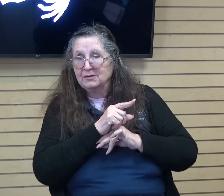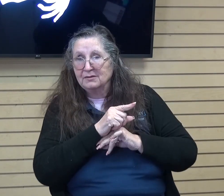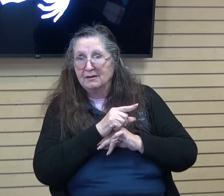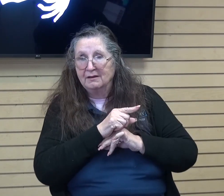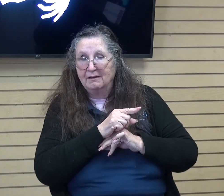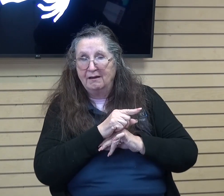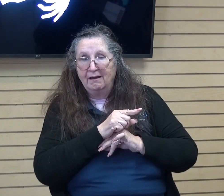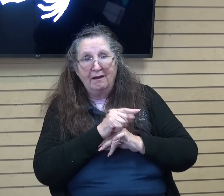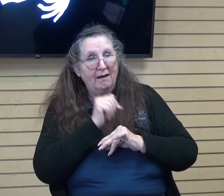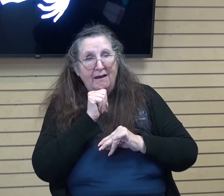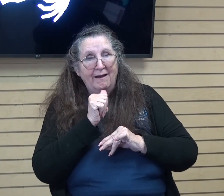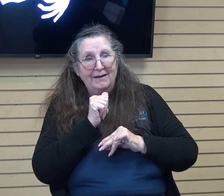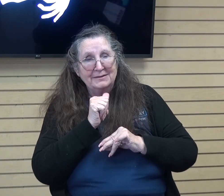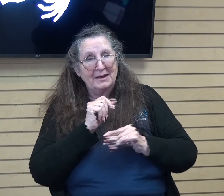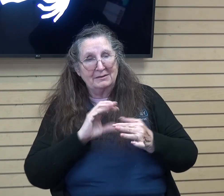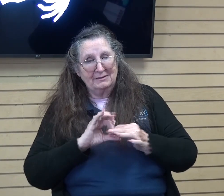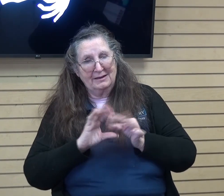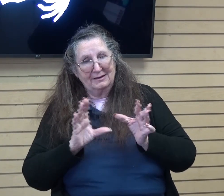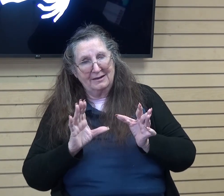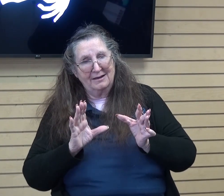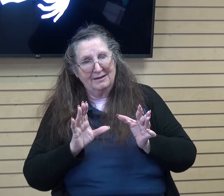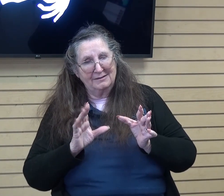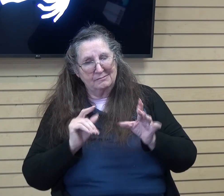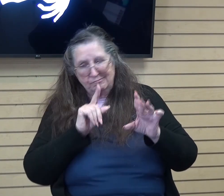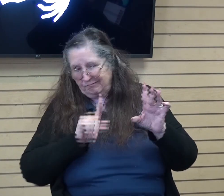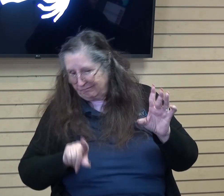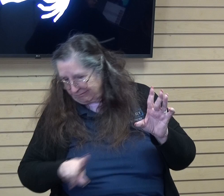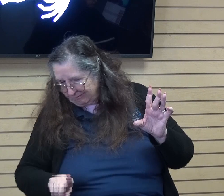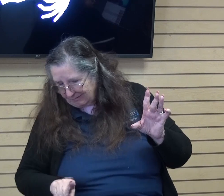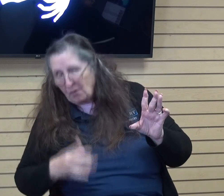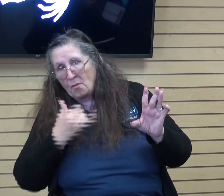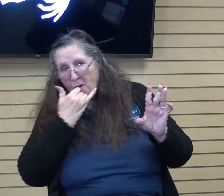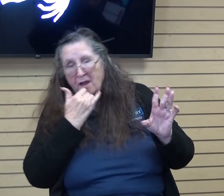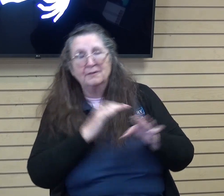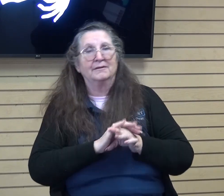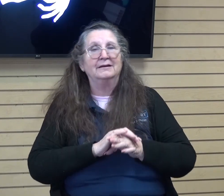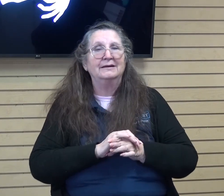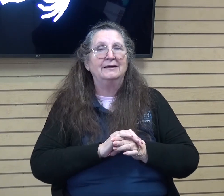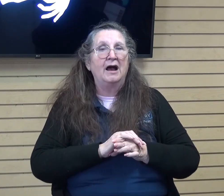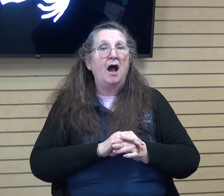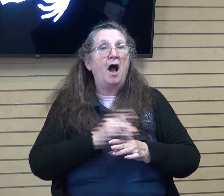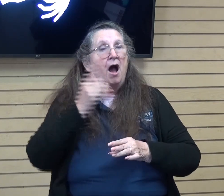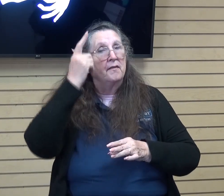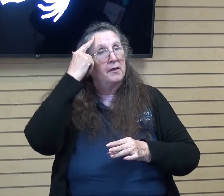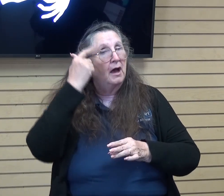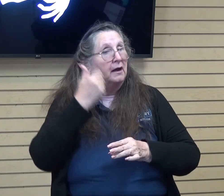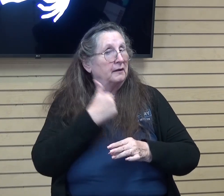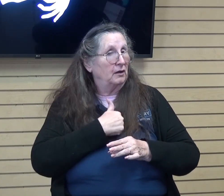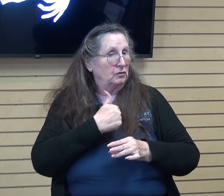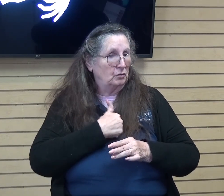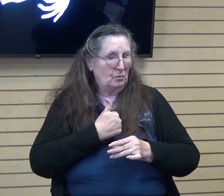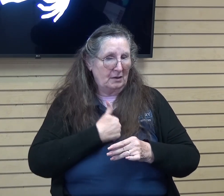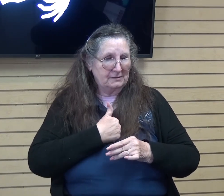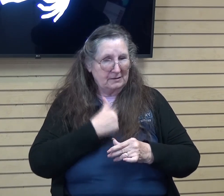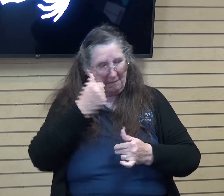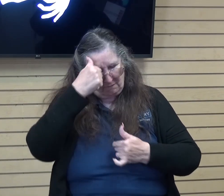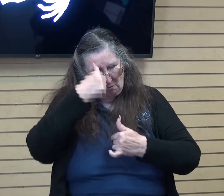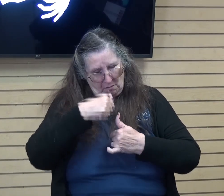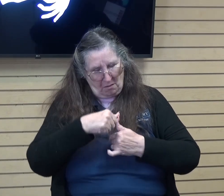wouldn't have gotten us lost and off the beaten path however i thought i could do it on my own and from memory and it didn't